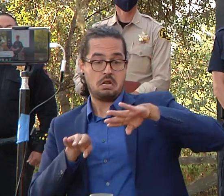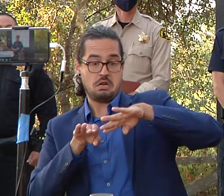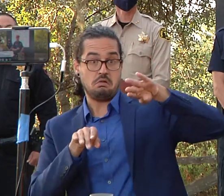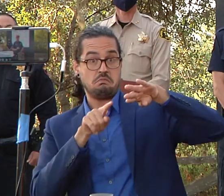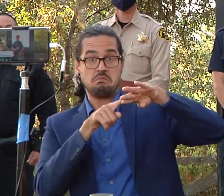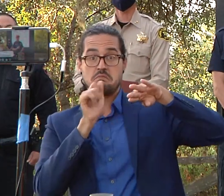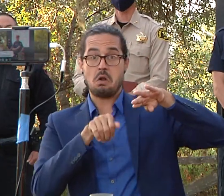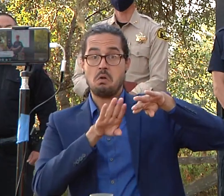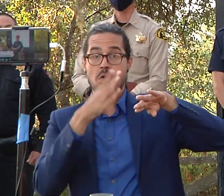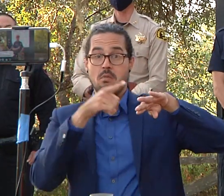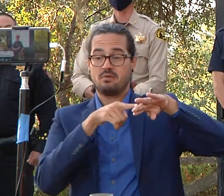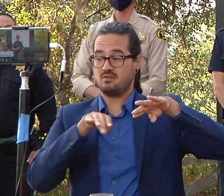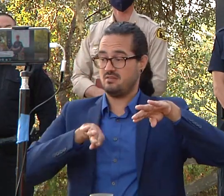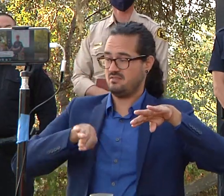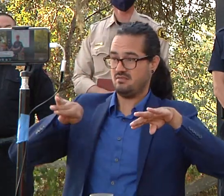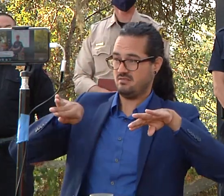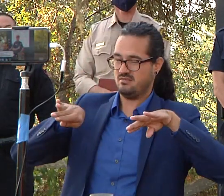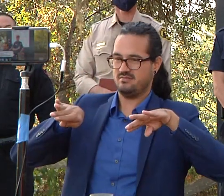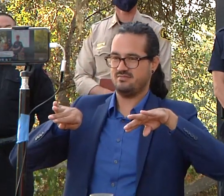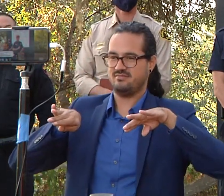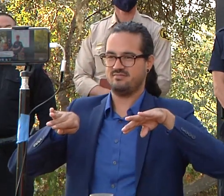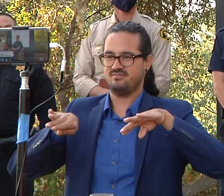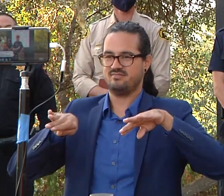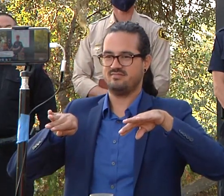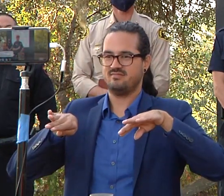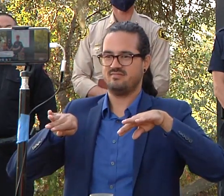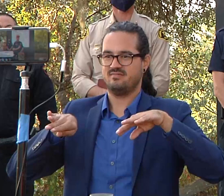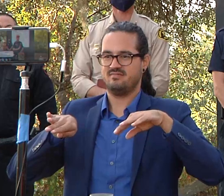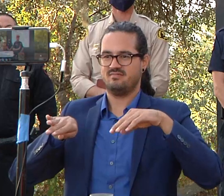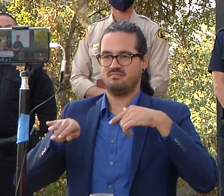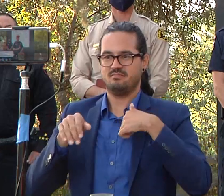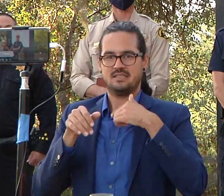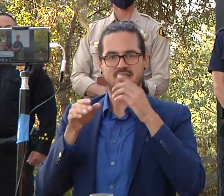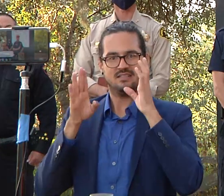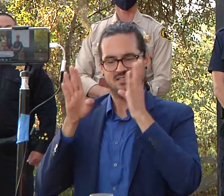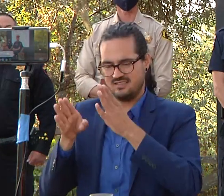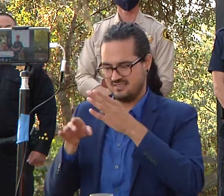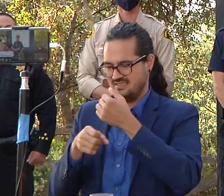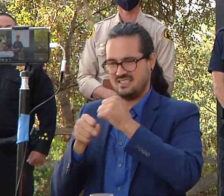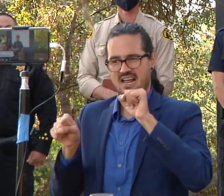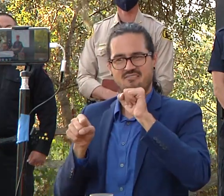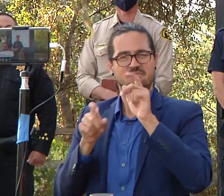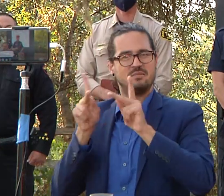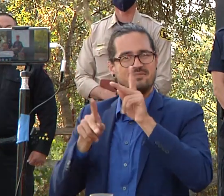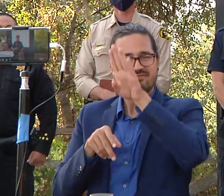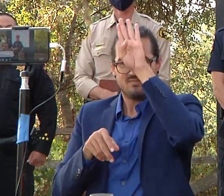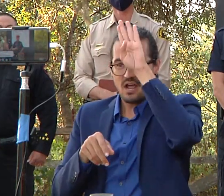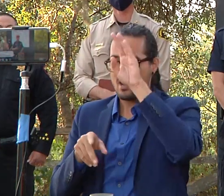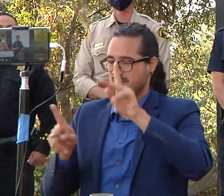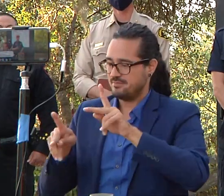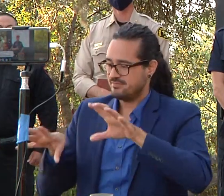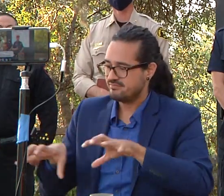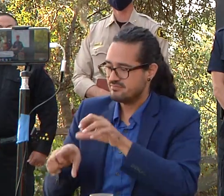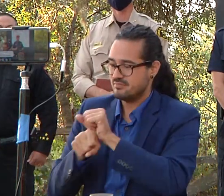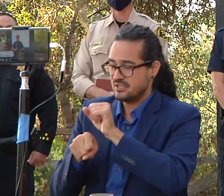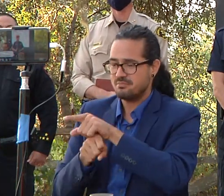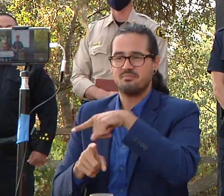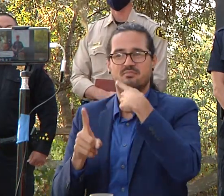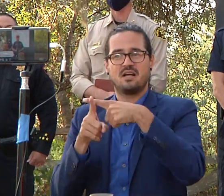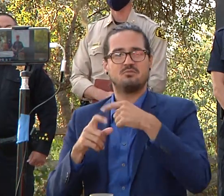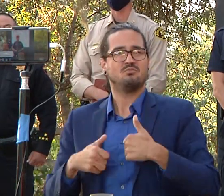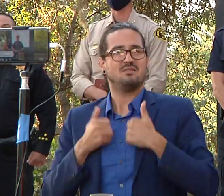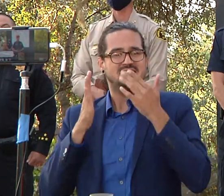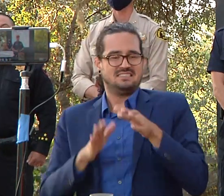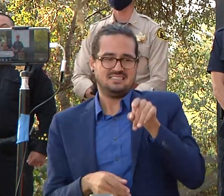so that we maintain a level of safety for our personnel that are working in there and the safety of the public because if you only populate